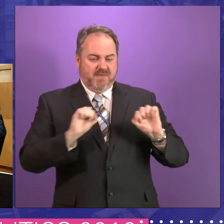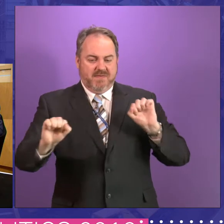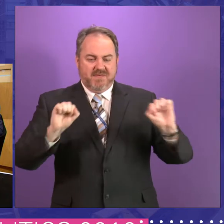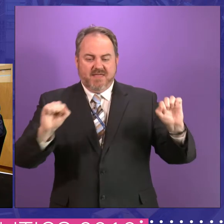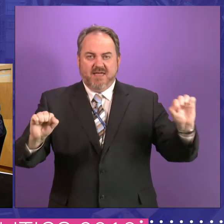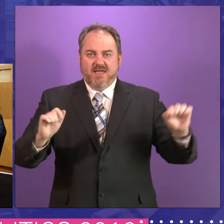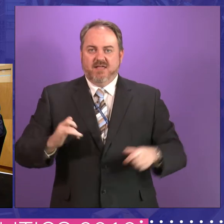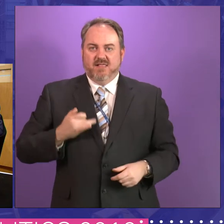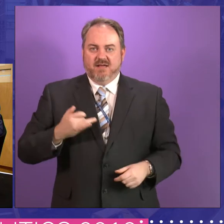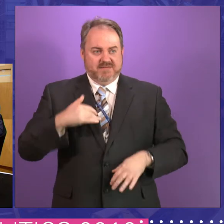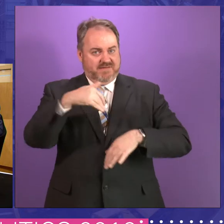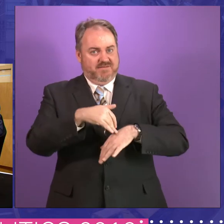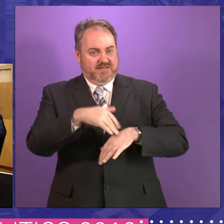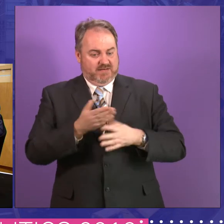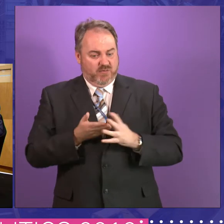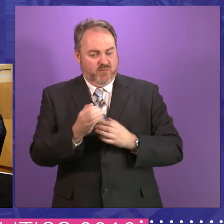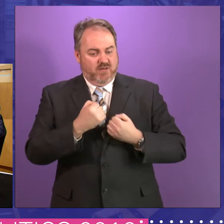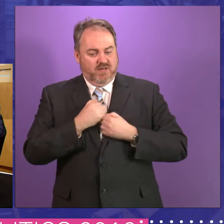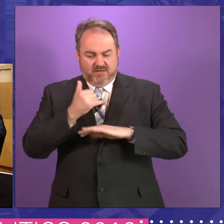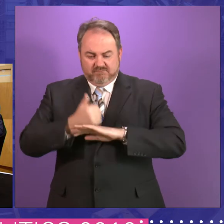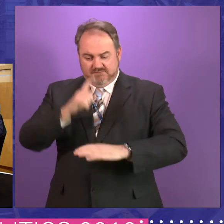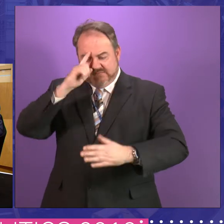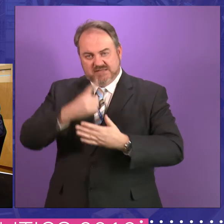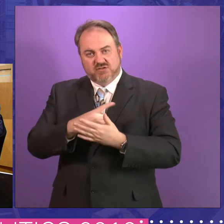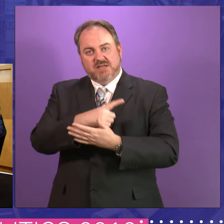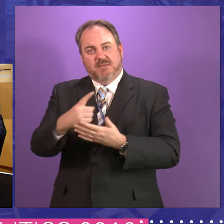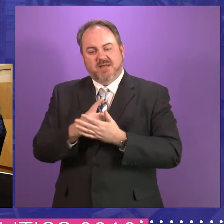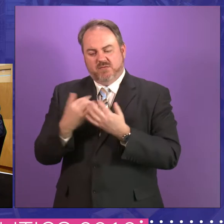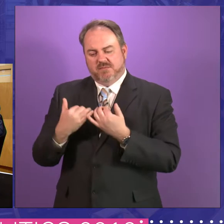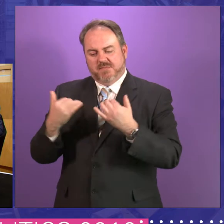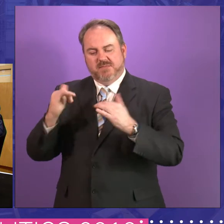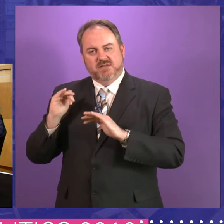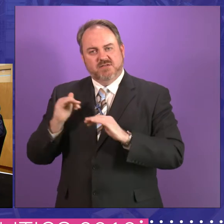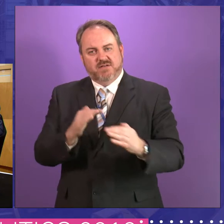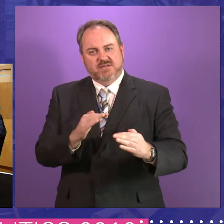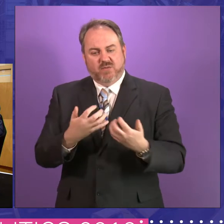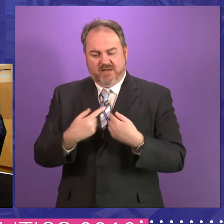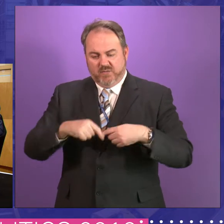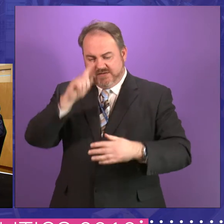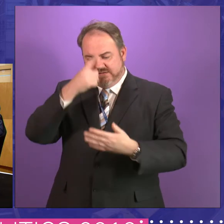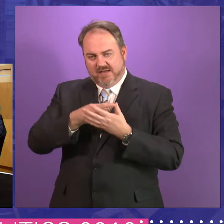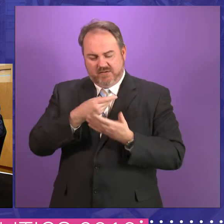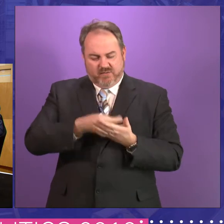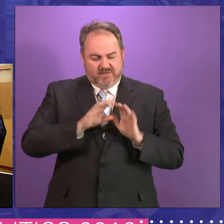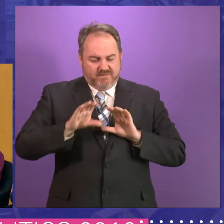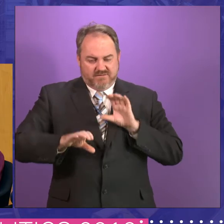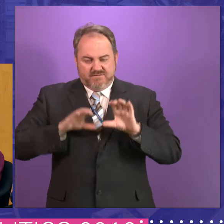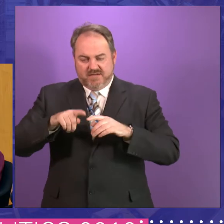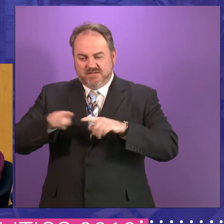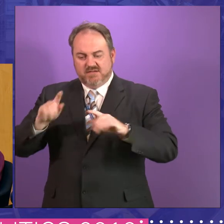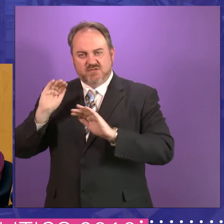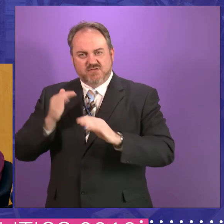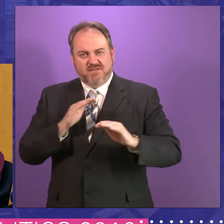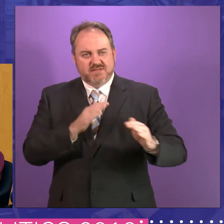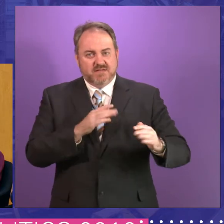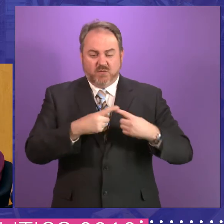lives are shaped by the public services delivered or financed by this parliament and the laws shaped by this parliament. So there's an